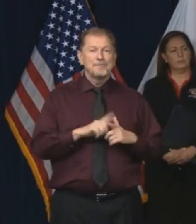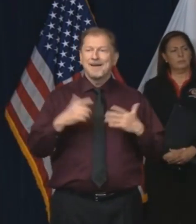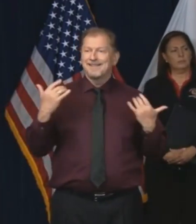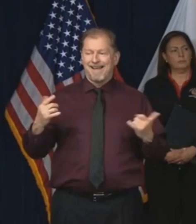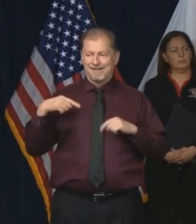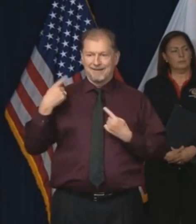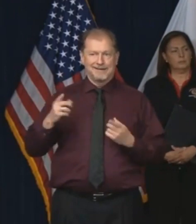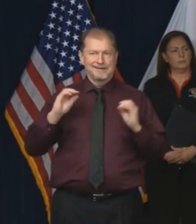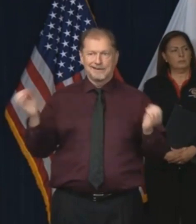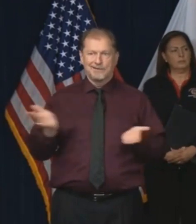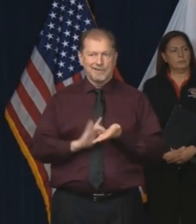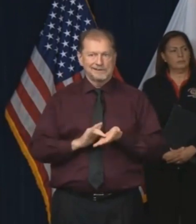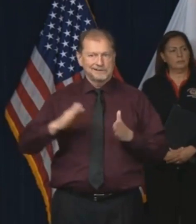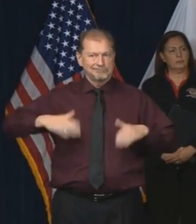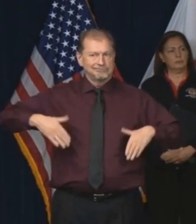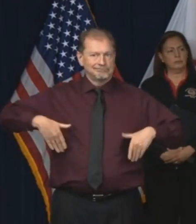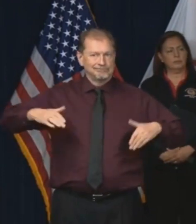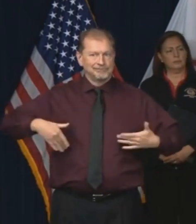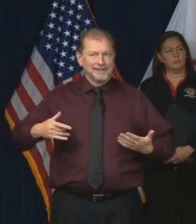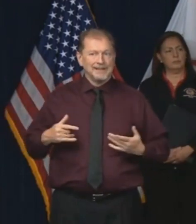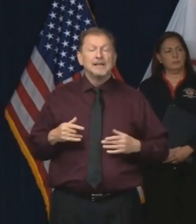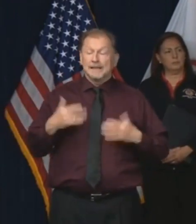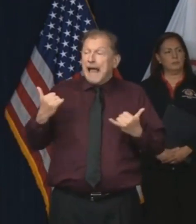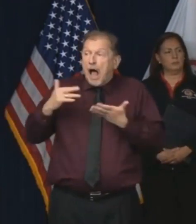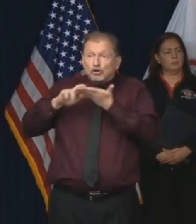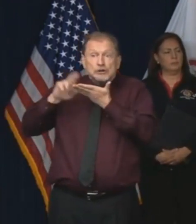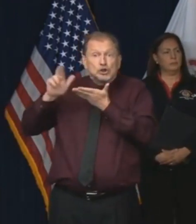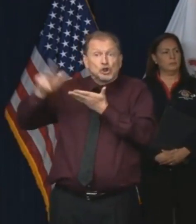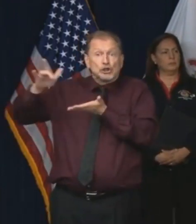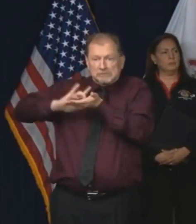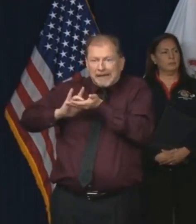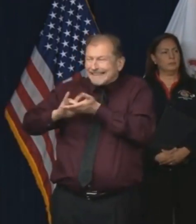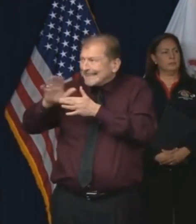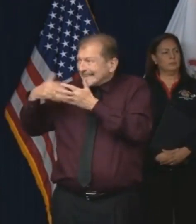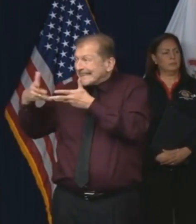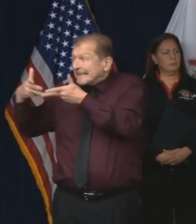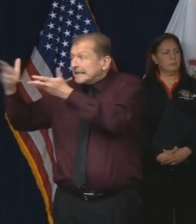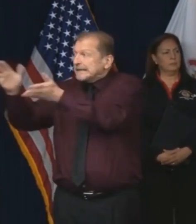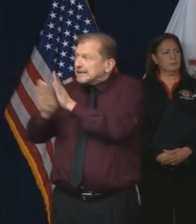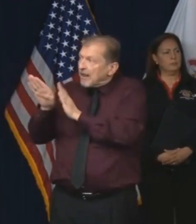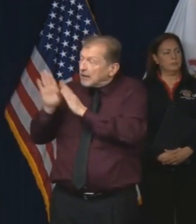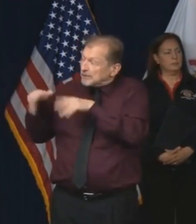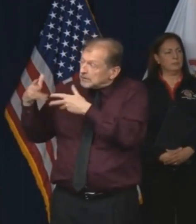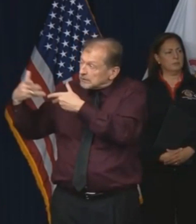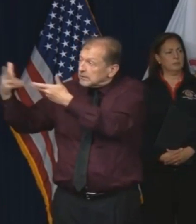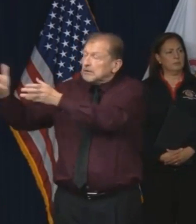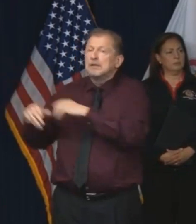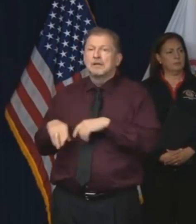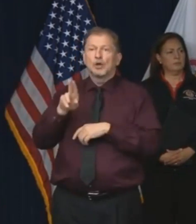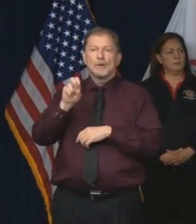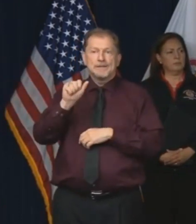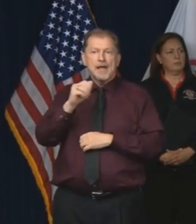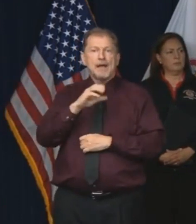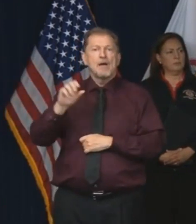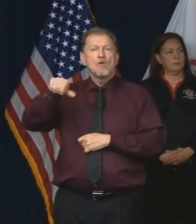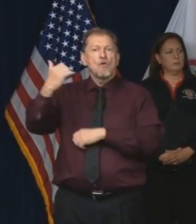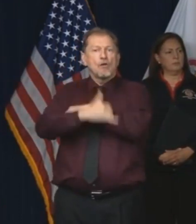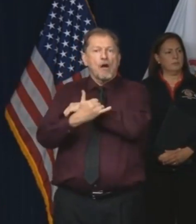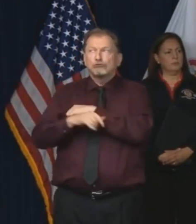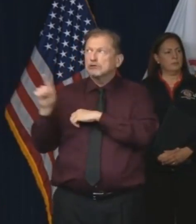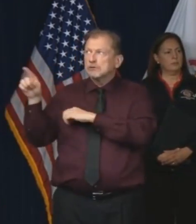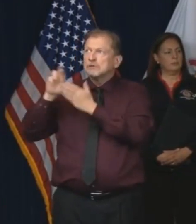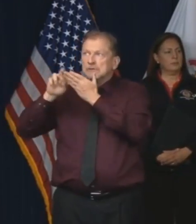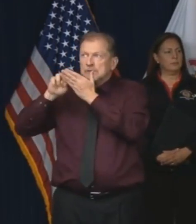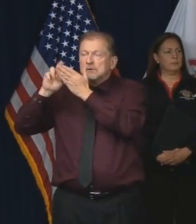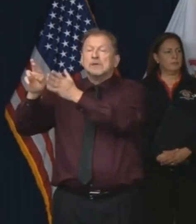therapy or a treatment that gets approved, and there are a number that are being tested out in the world today, here in the United States and across the world, that